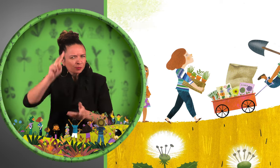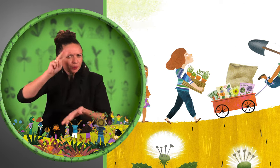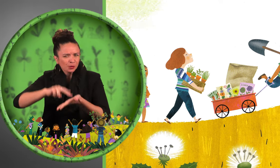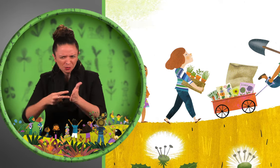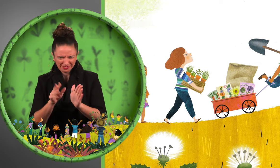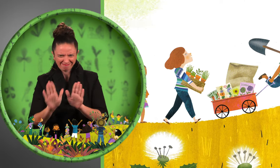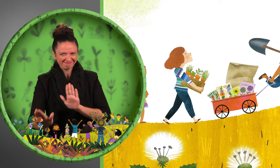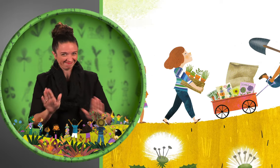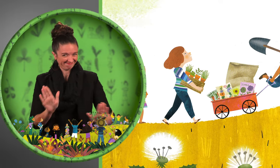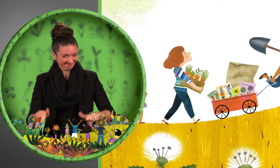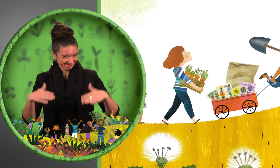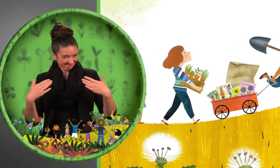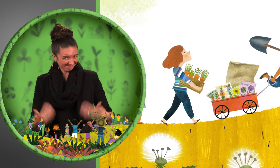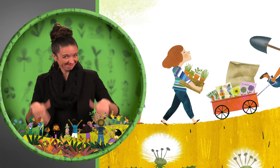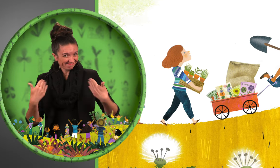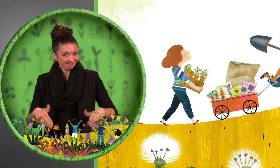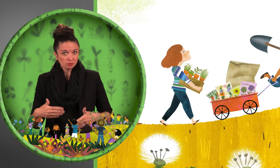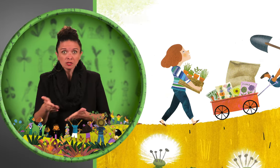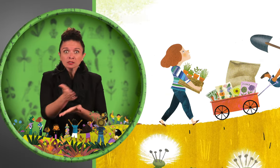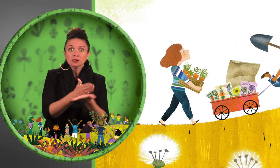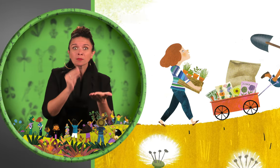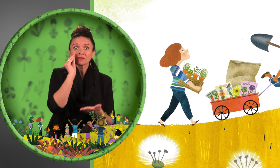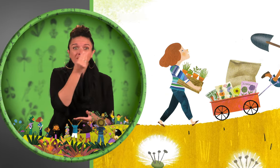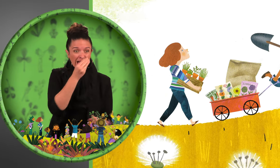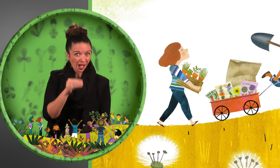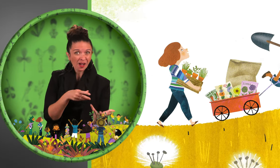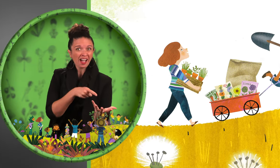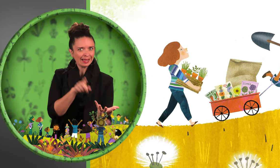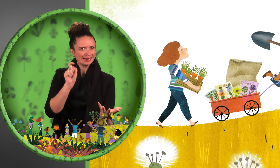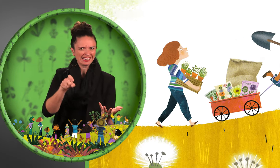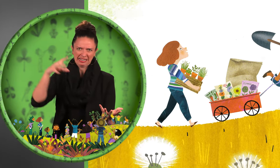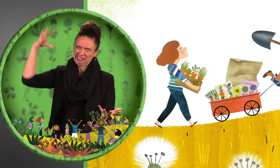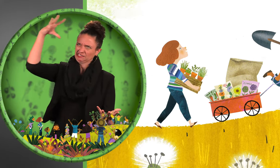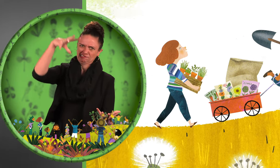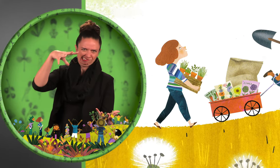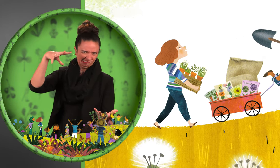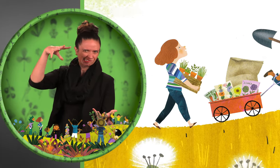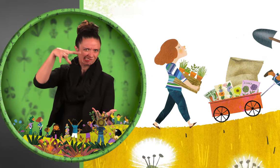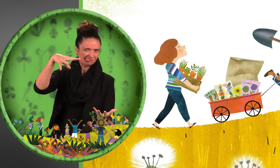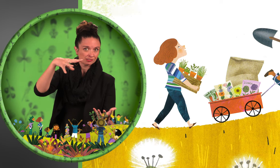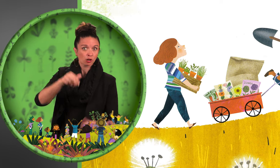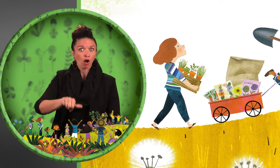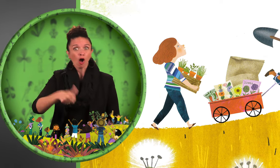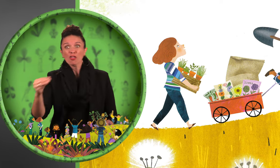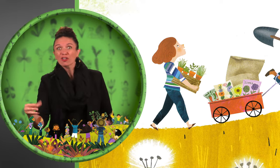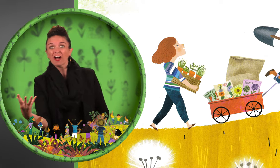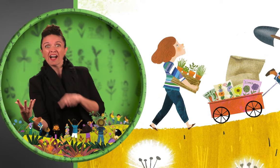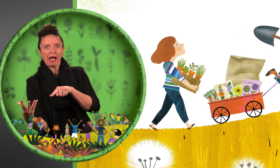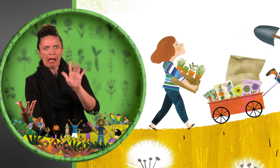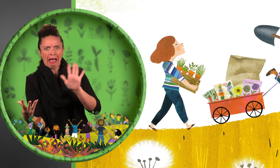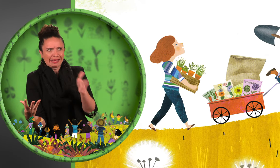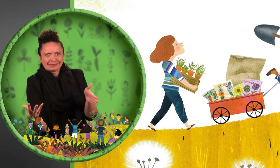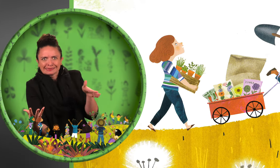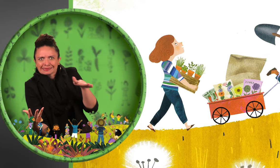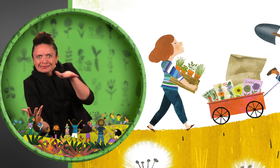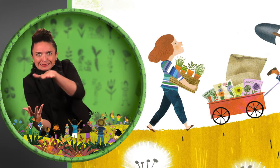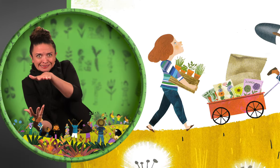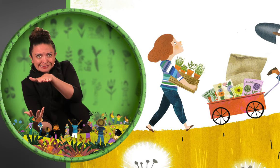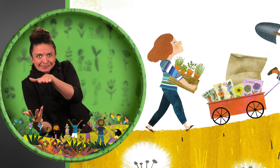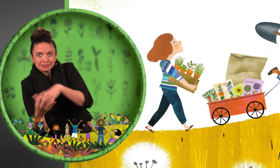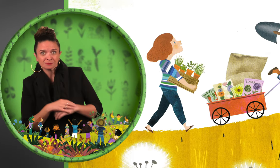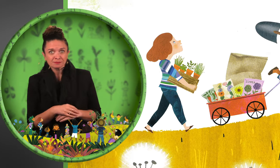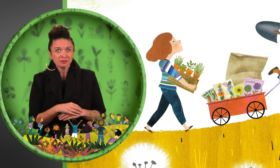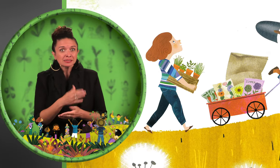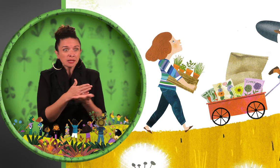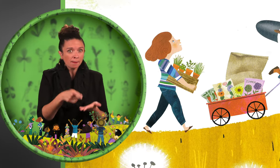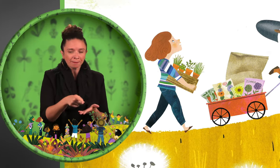leaf is different. Each has a different smell, different color, different shape, and